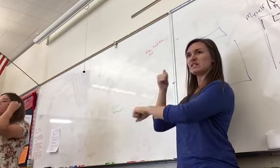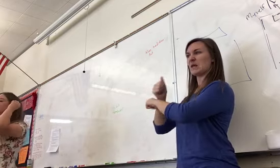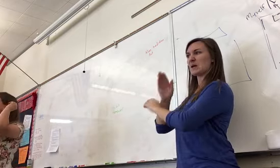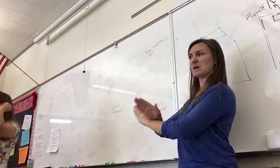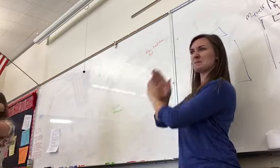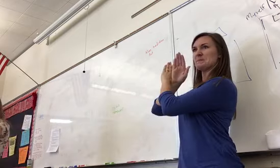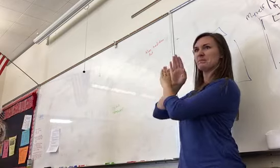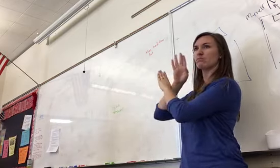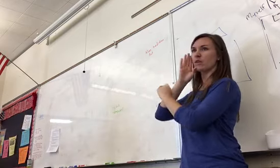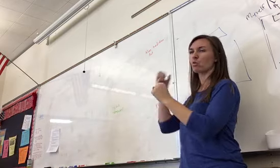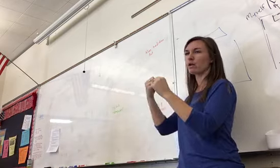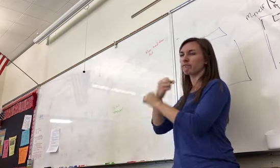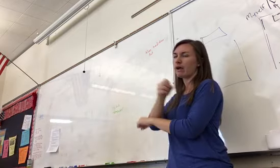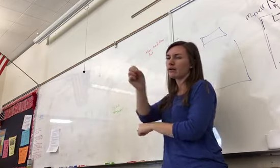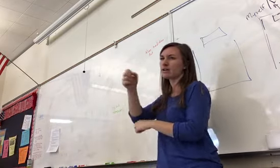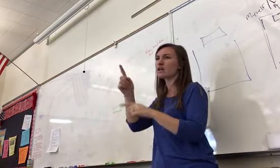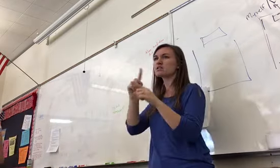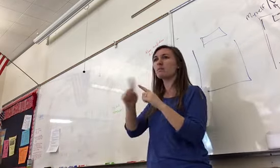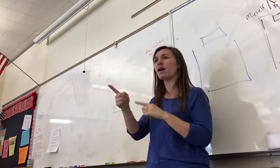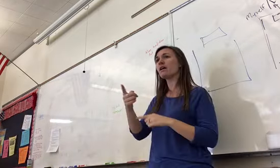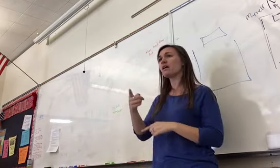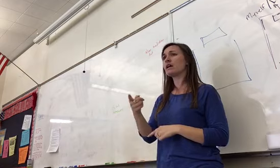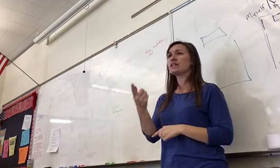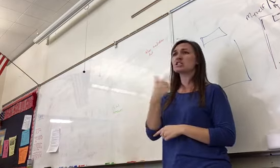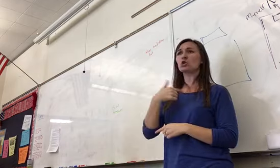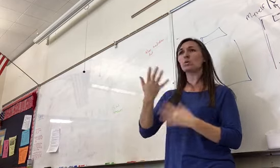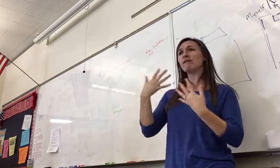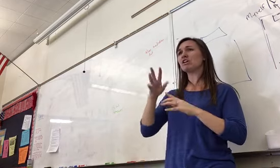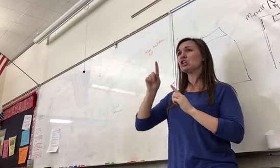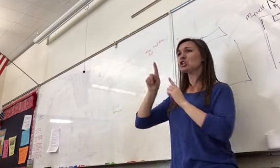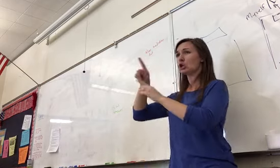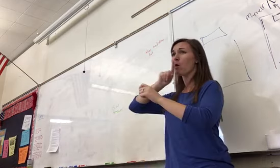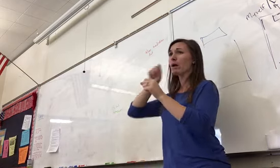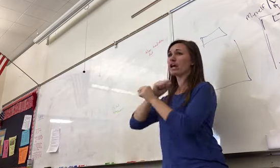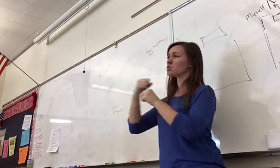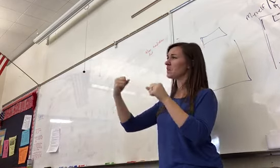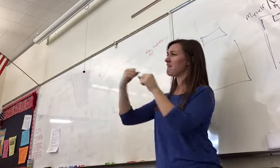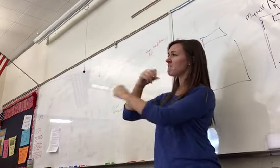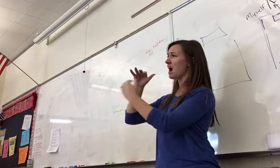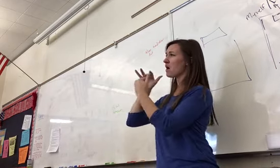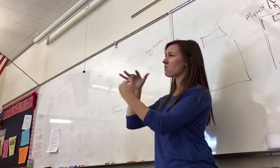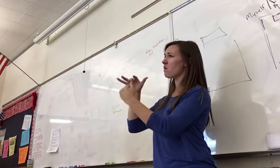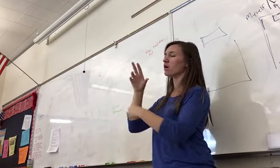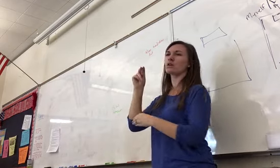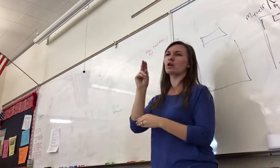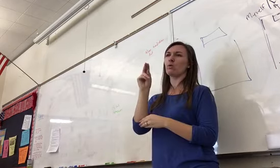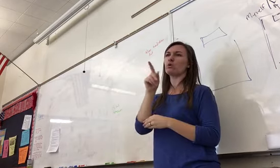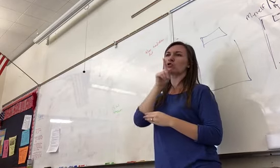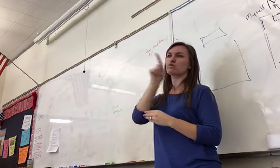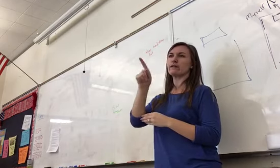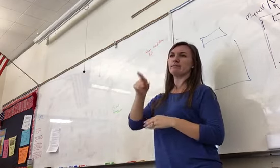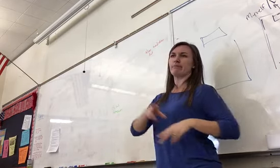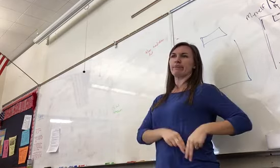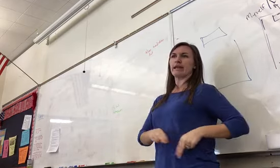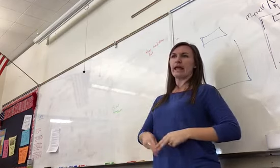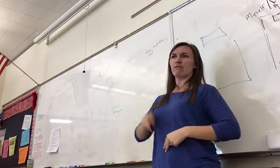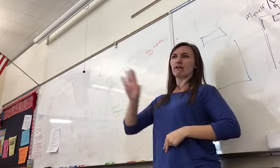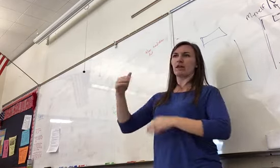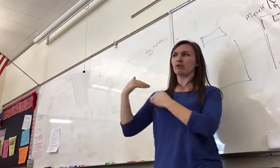wasn't a ground war. We didn't go invade other people. It was mostly all Navy. Yeah? I have a question, but I don't really understand the elastic clause on the